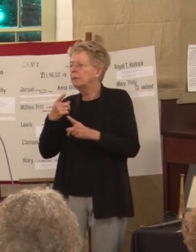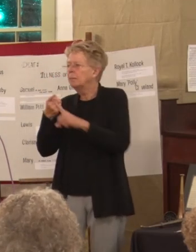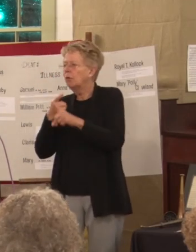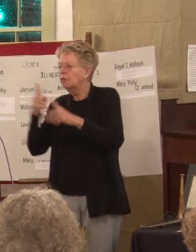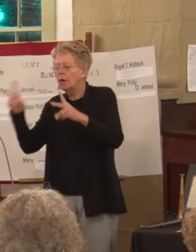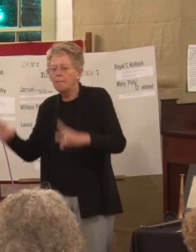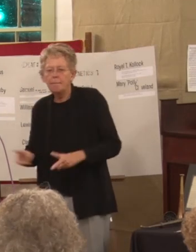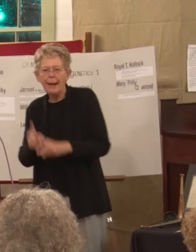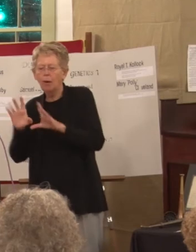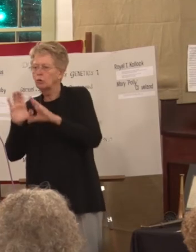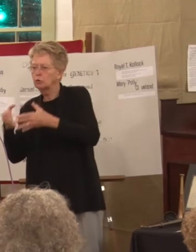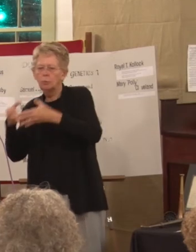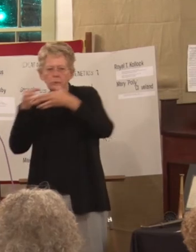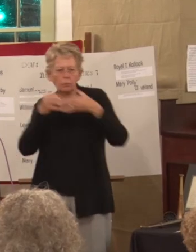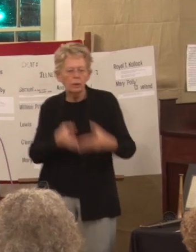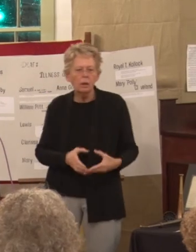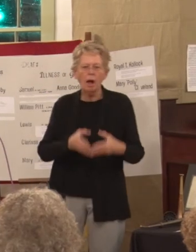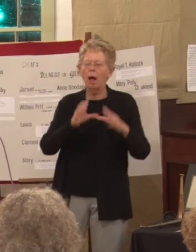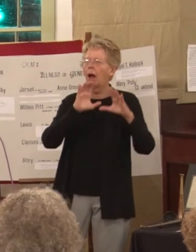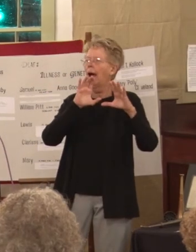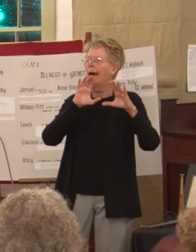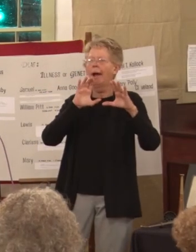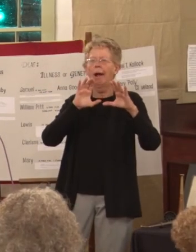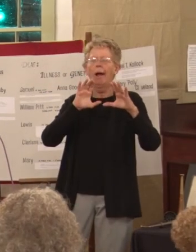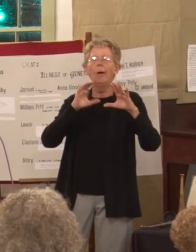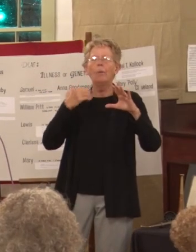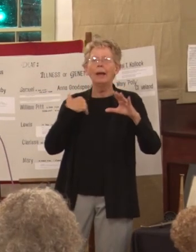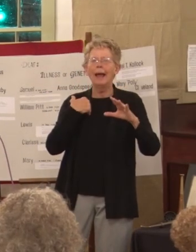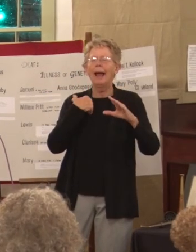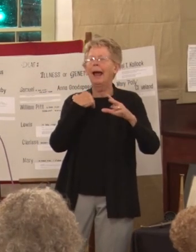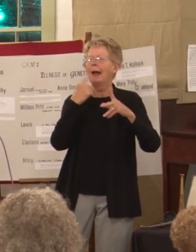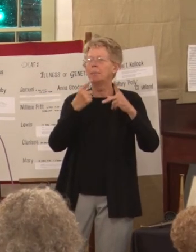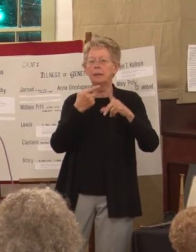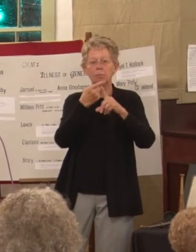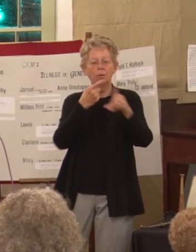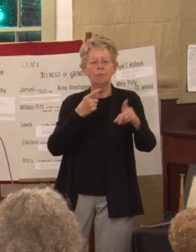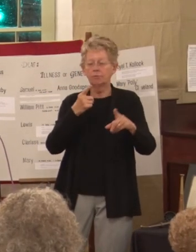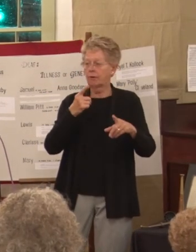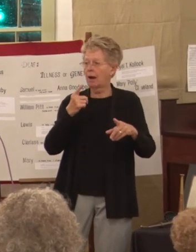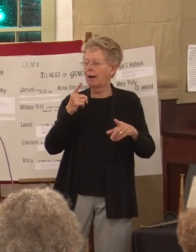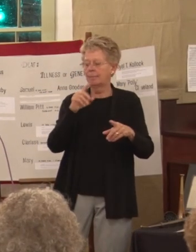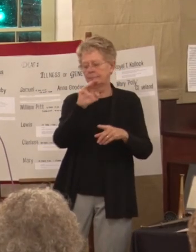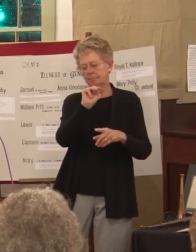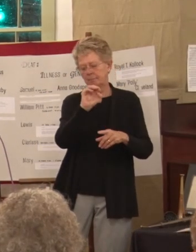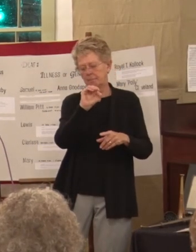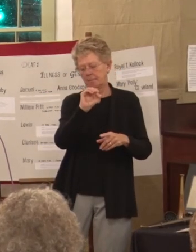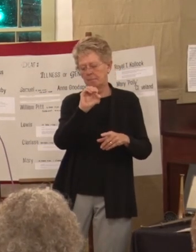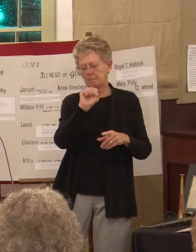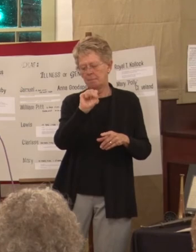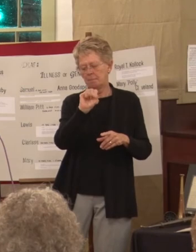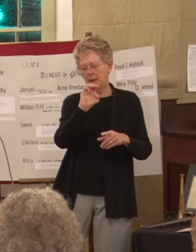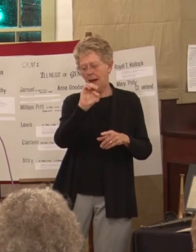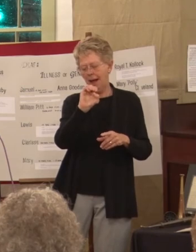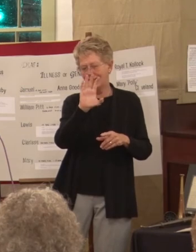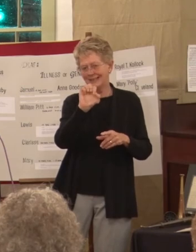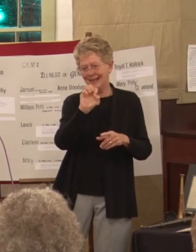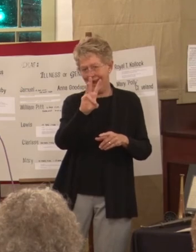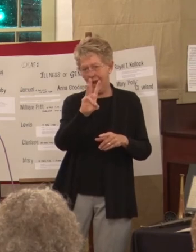had delegations from Russia Moscow and all that stuff and the Russians when they came and all